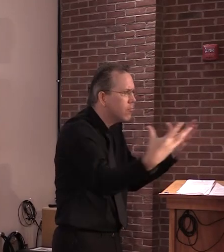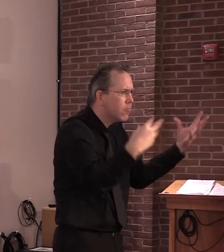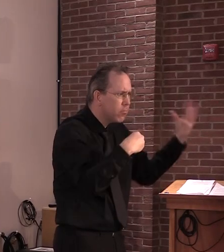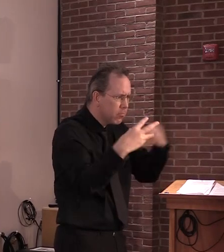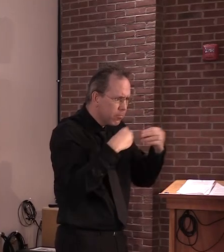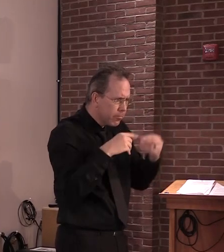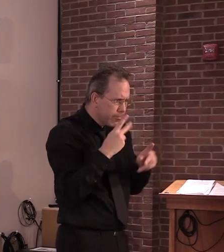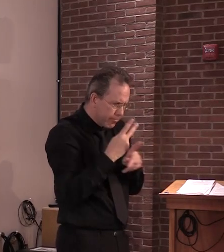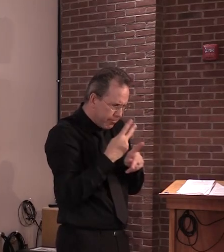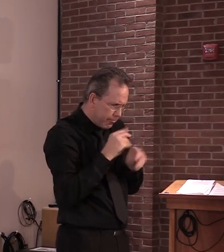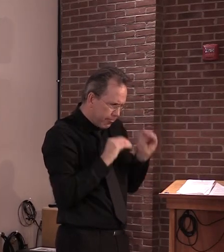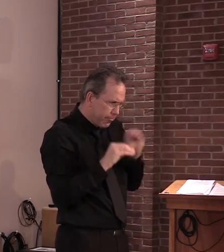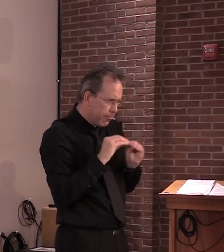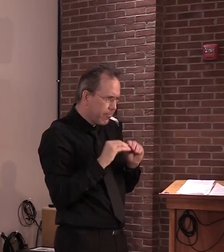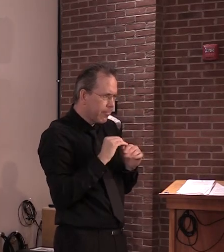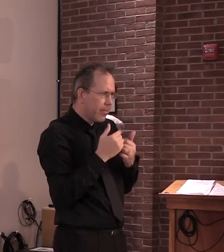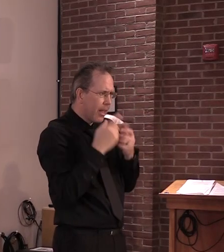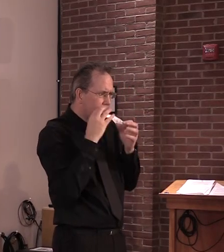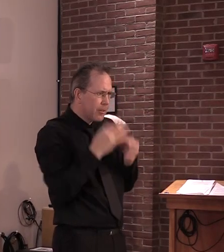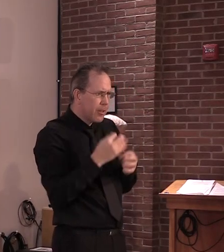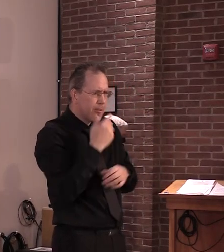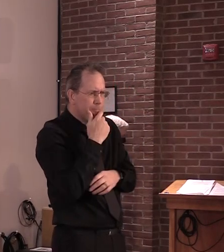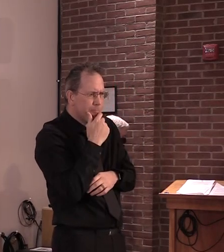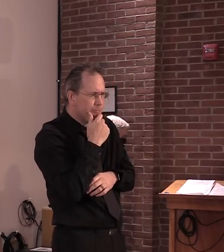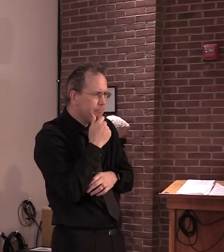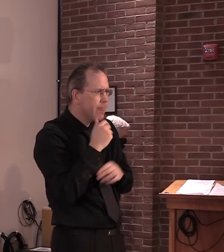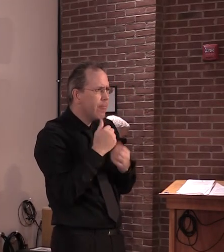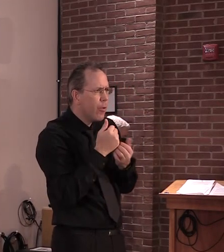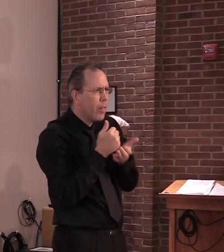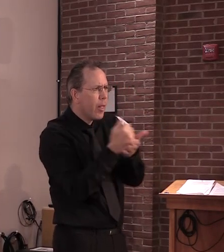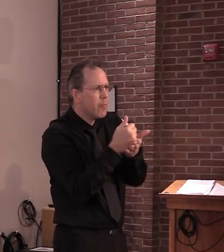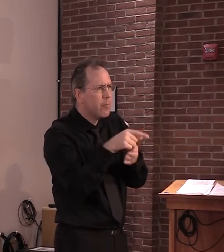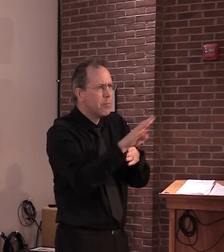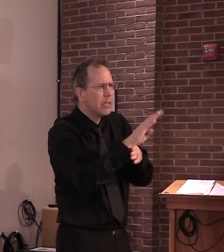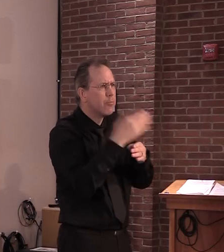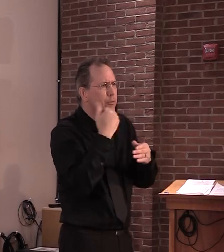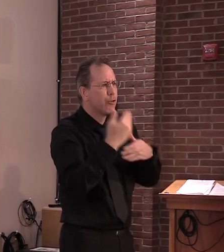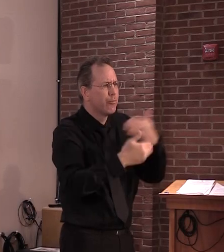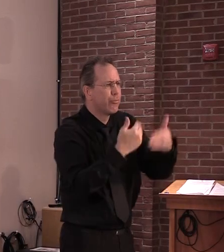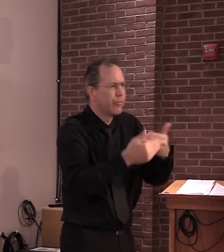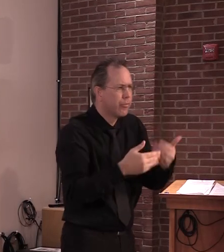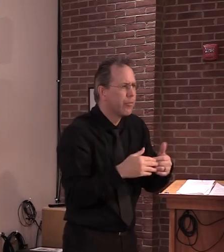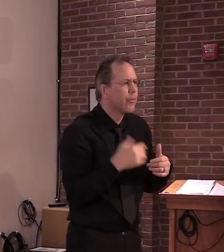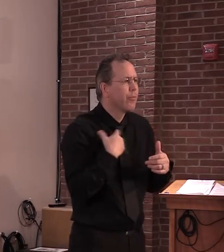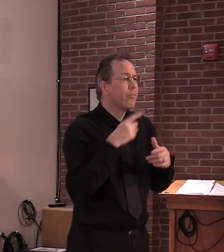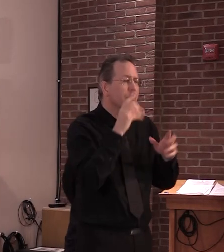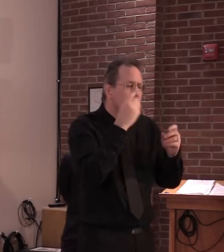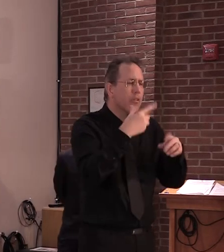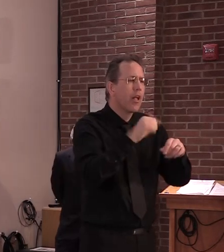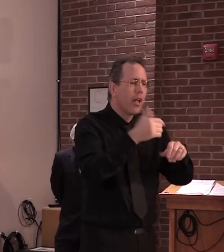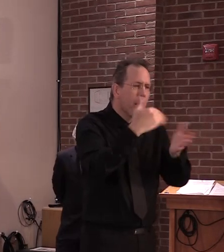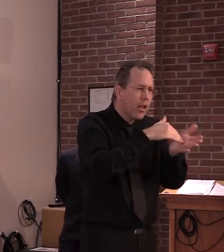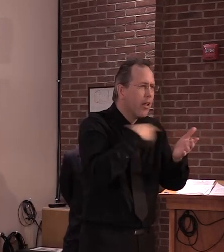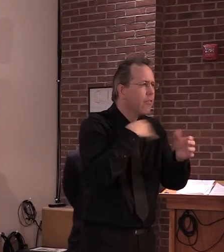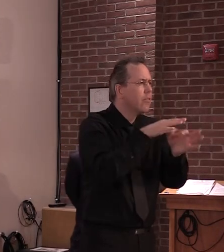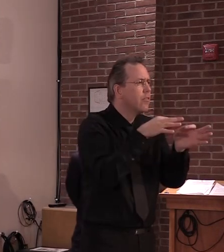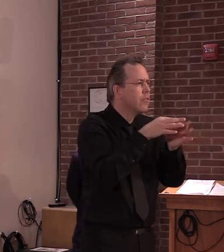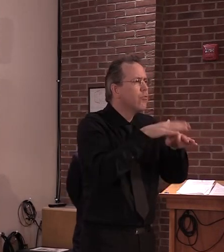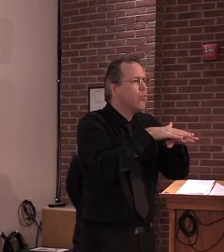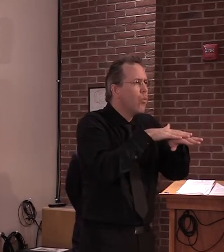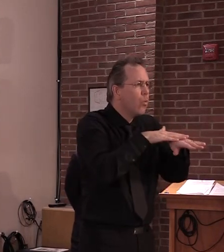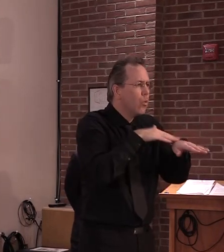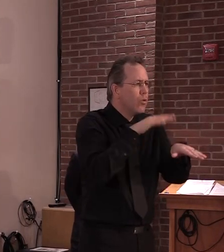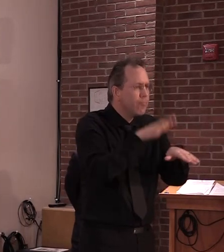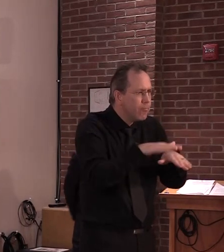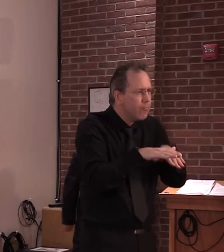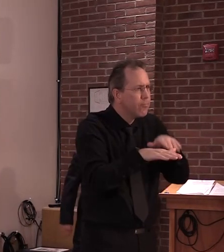a, a very phased opening. So, again, I can't comment yet on exactly which aspects would be, um,